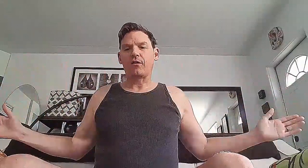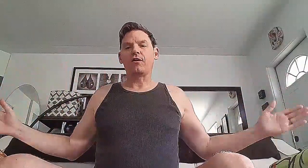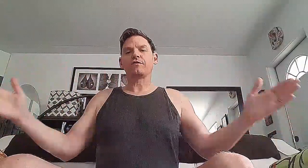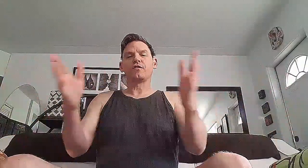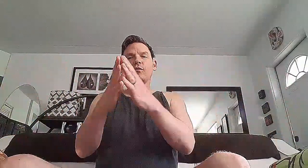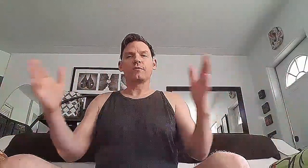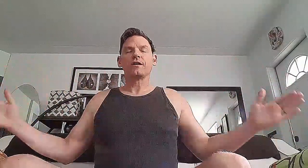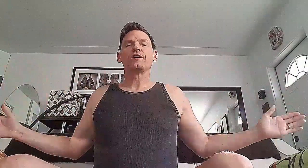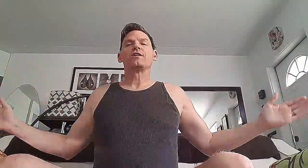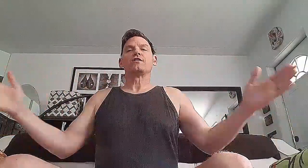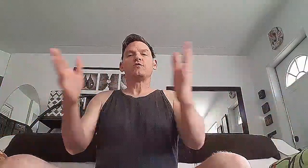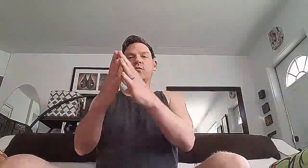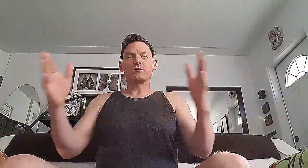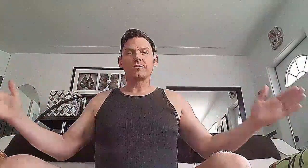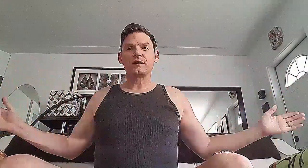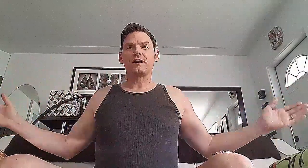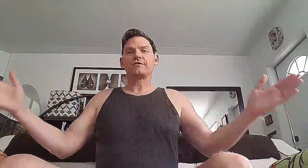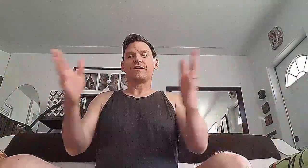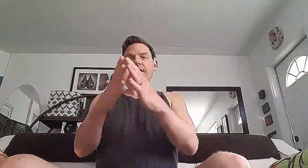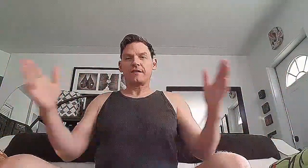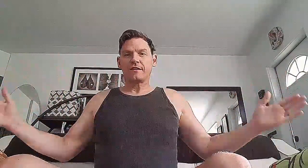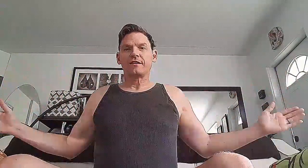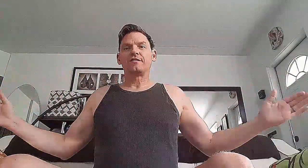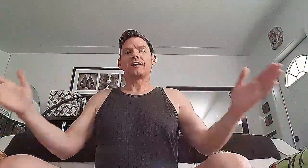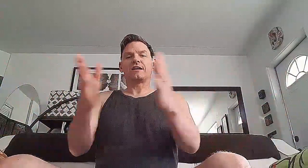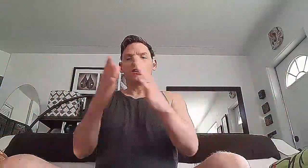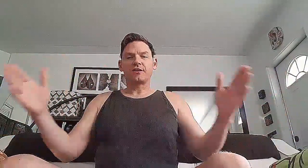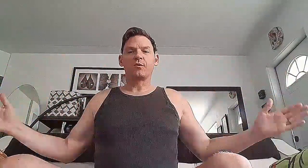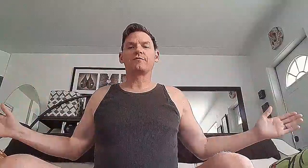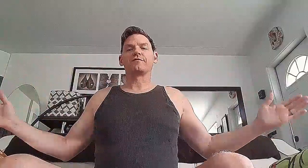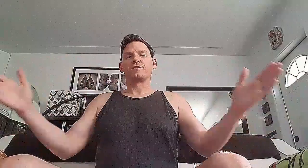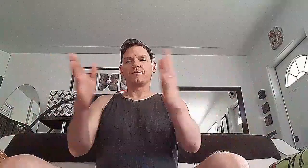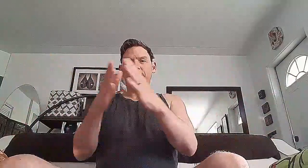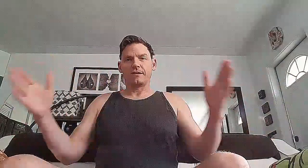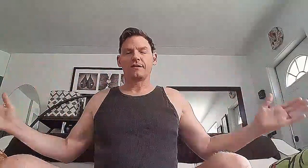Now also, you want to realize that you've got to get it going for a little bit.